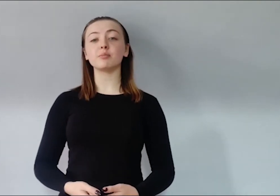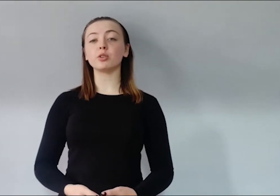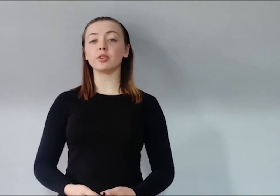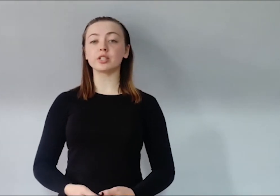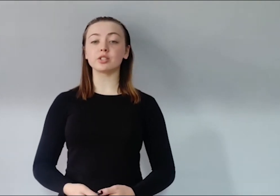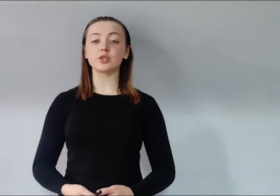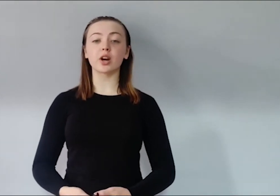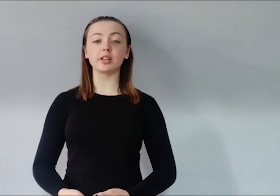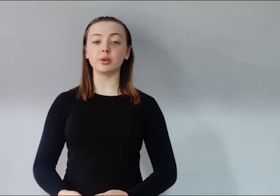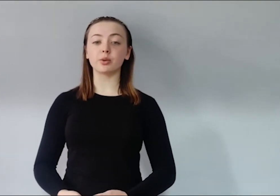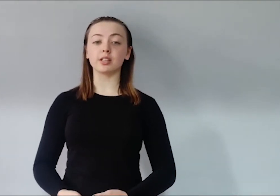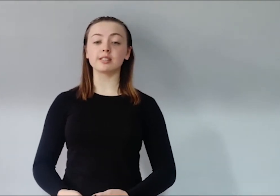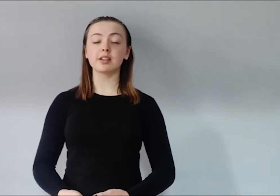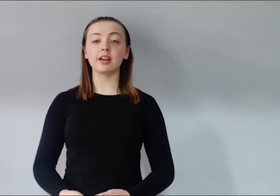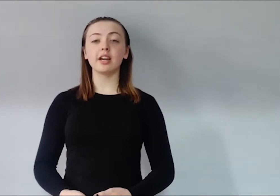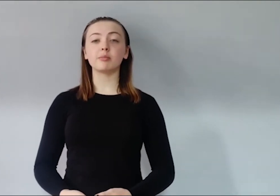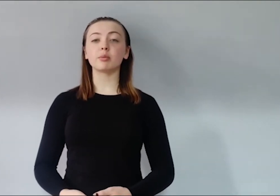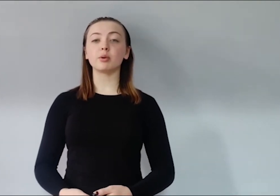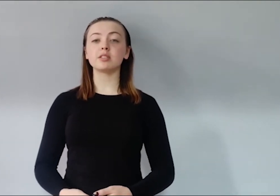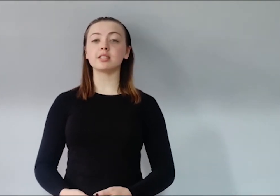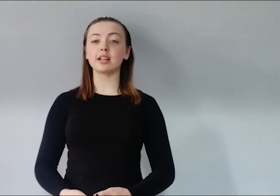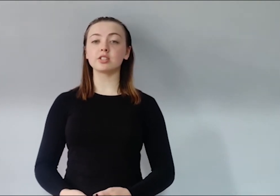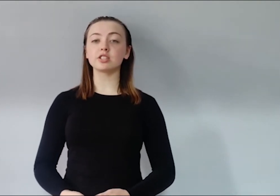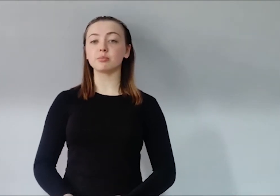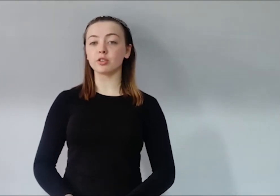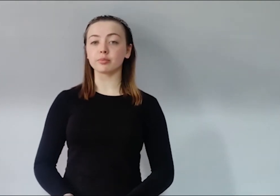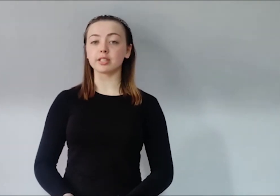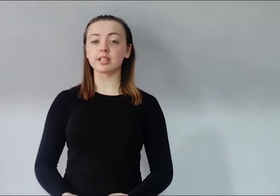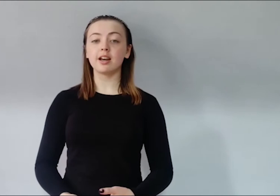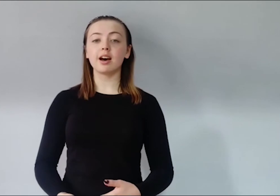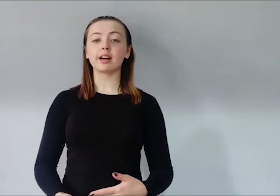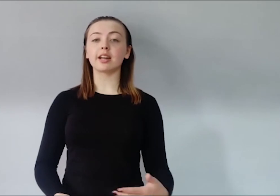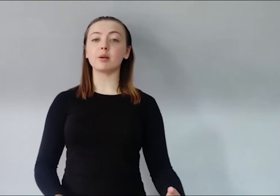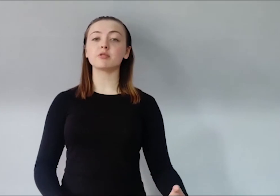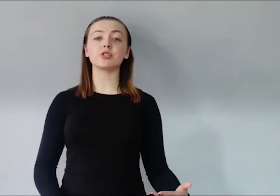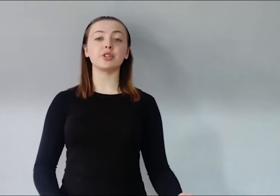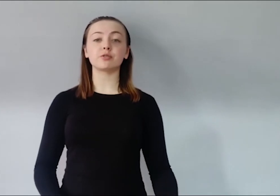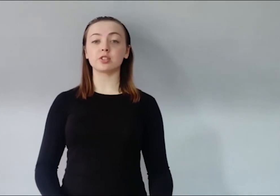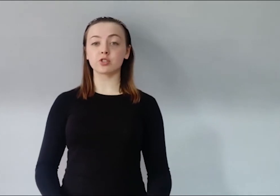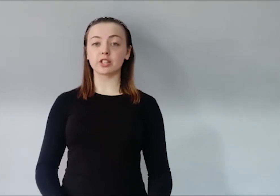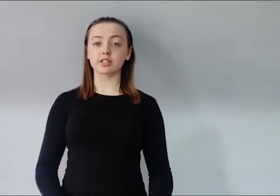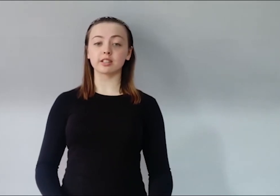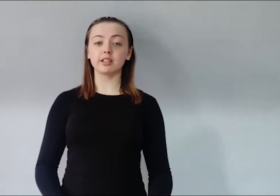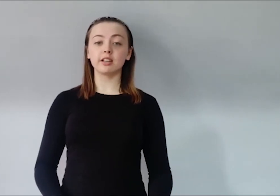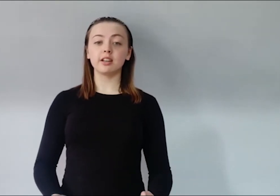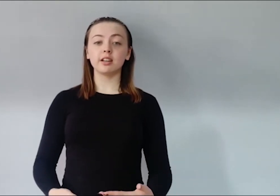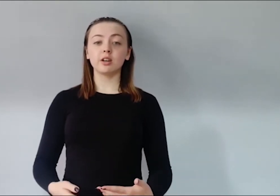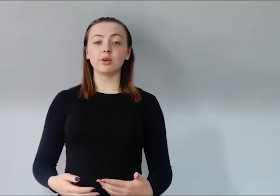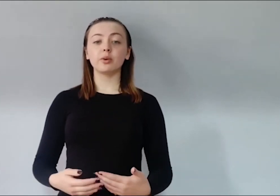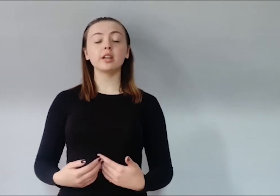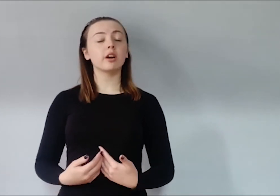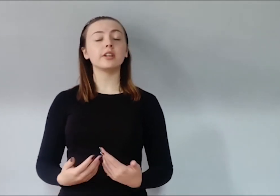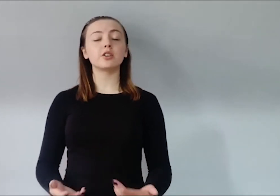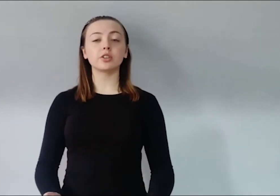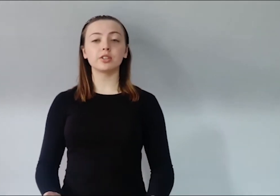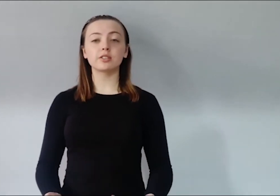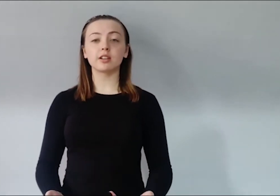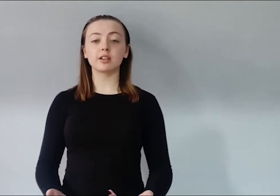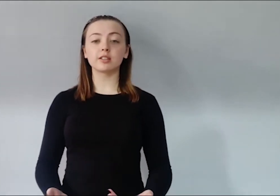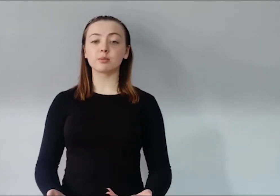motivation to try new words, it promotes attention to movement and it helps reduce frustration. We encourage others to learn some